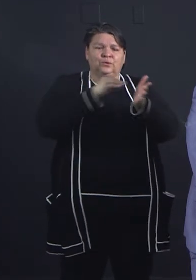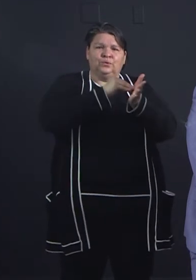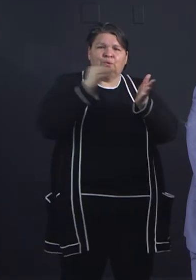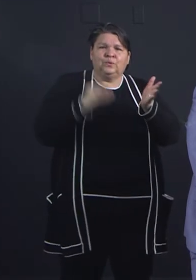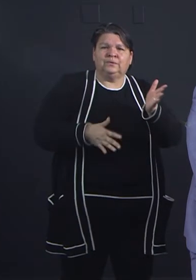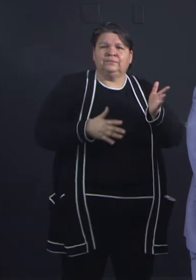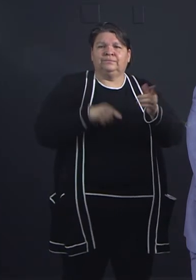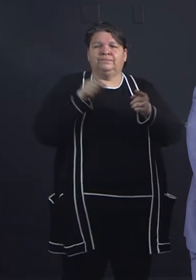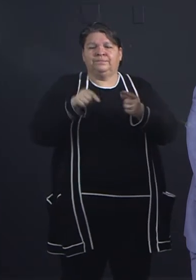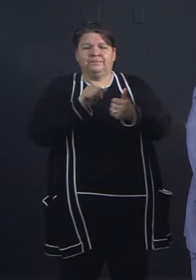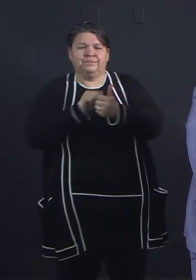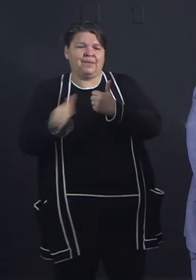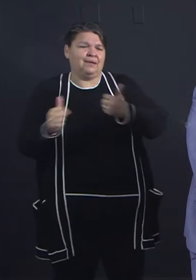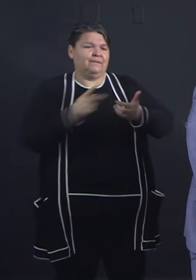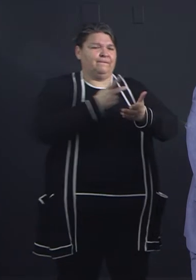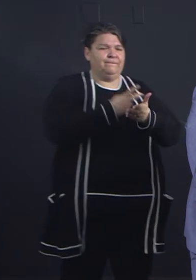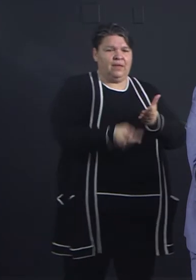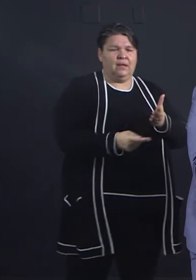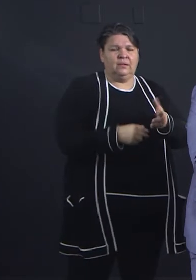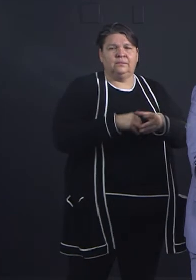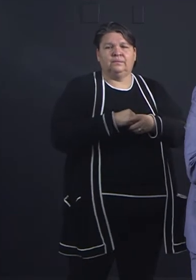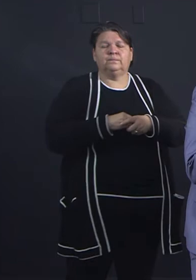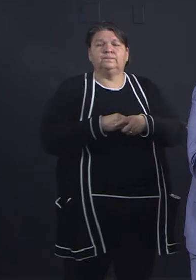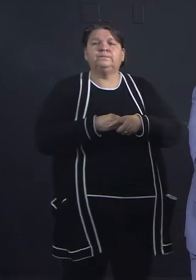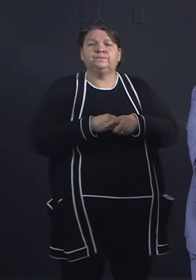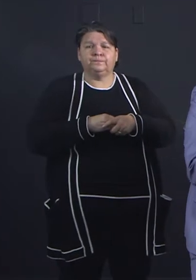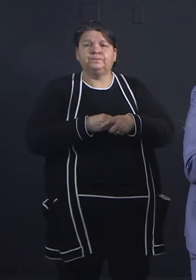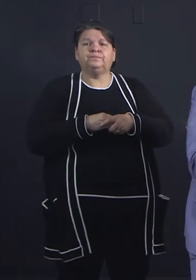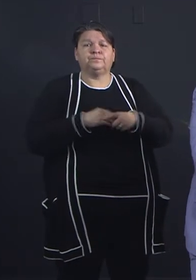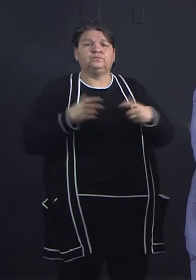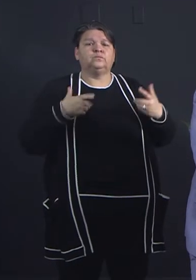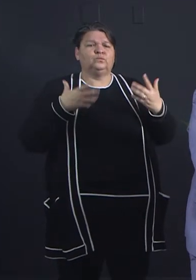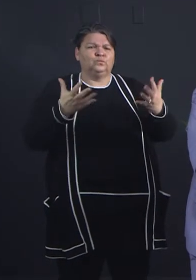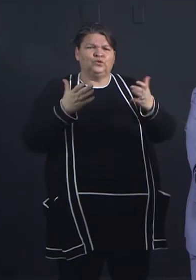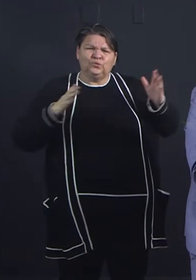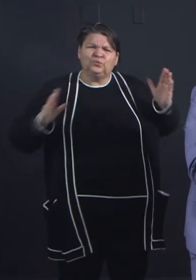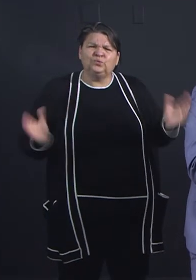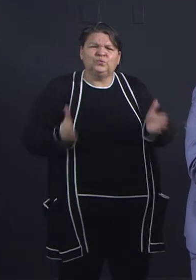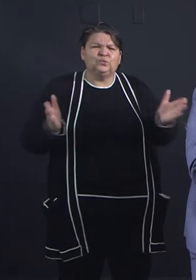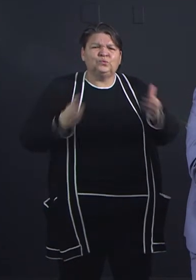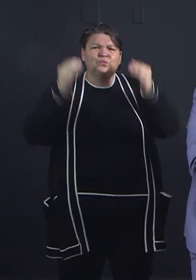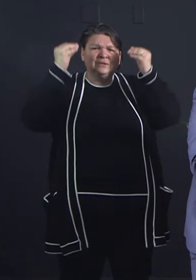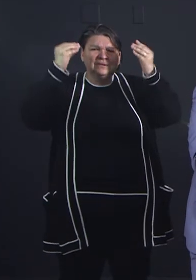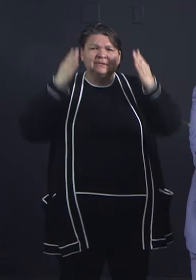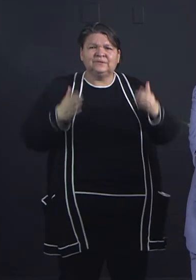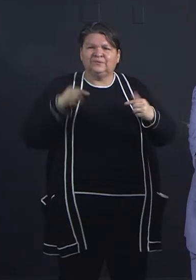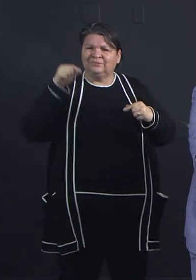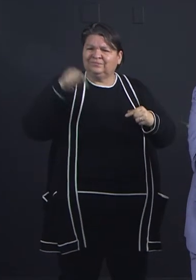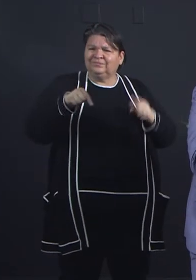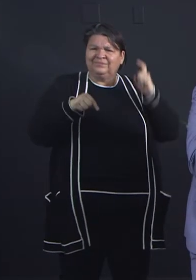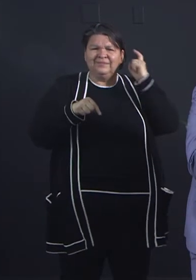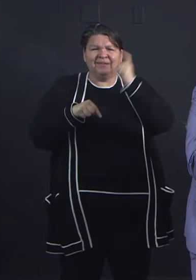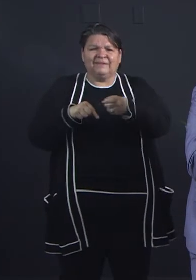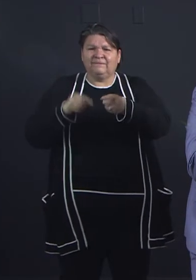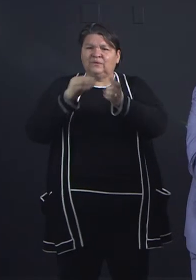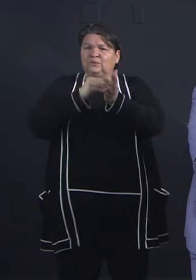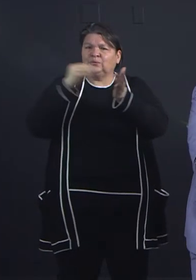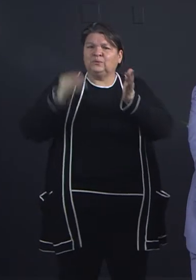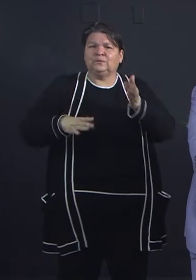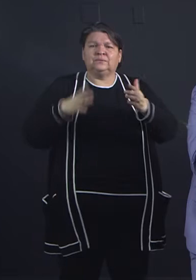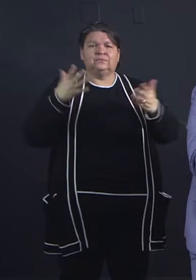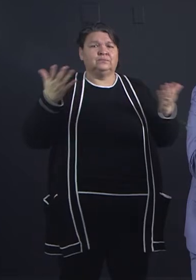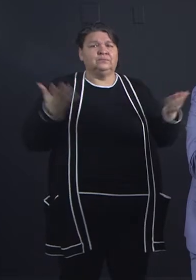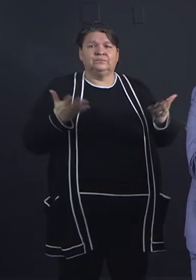encouraging our teachers to provide them lots and lots of feedback. We want to get through this time and get